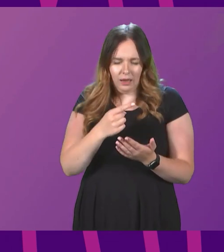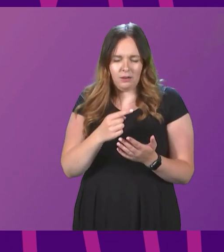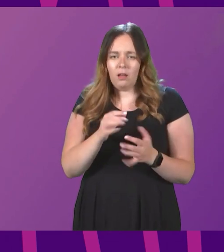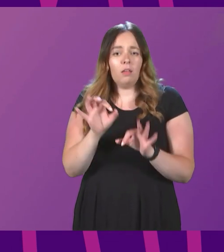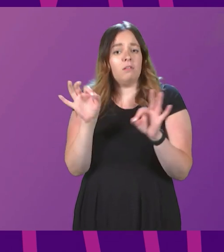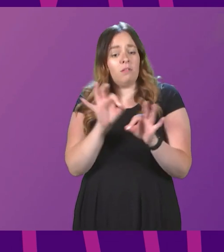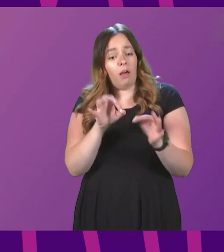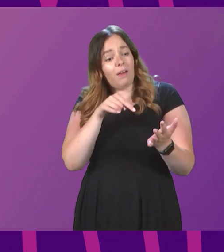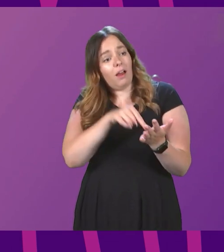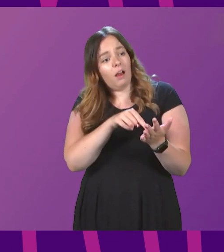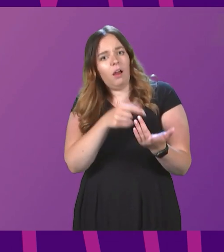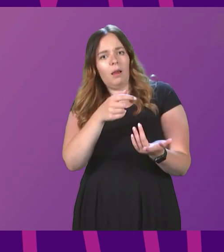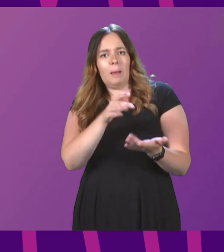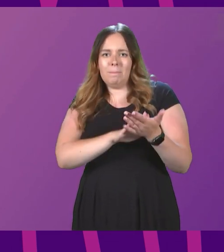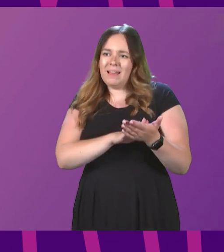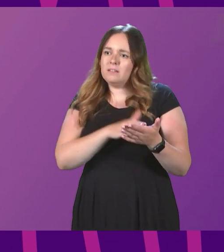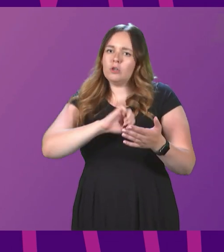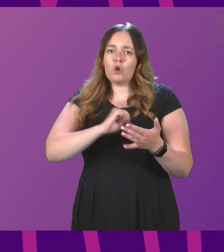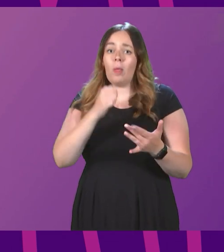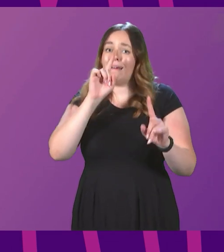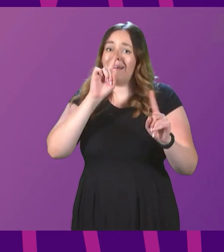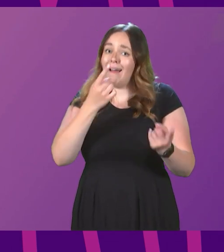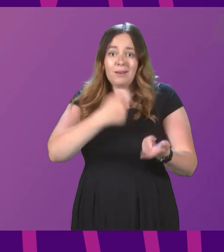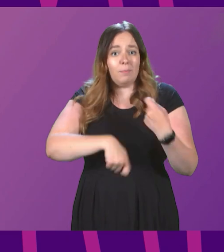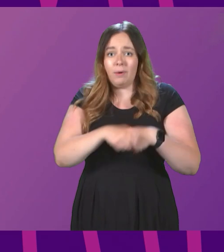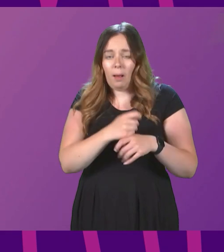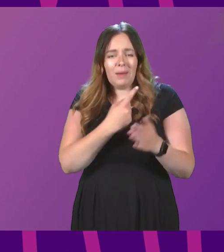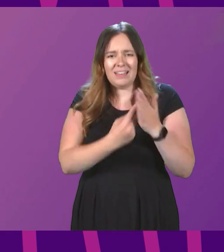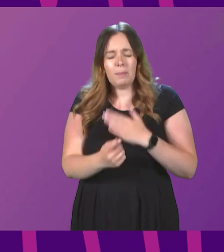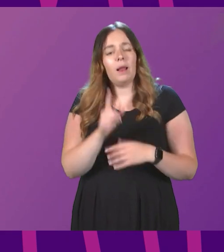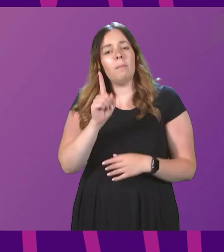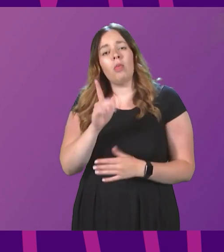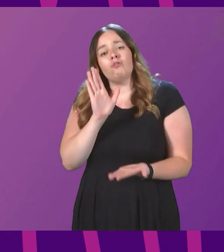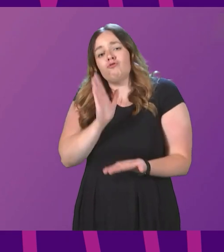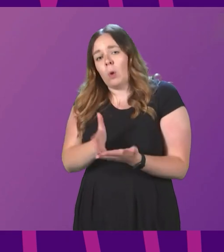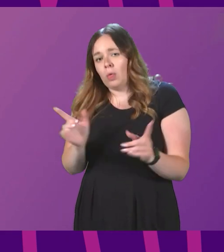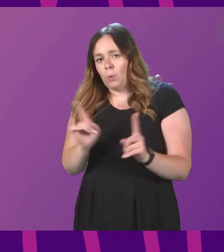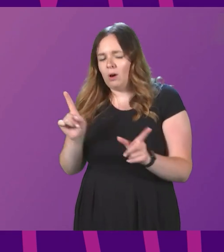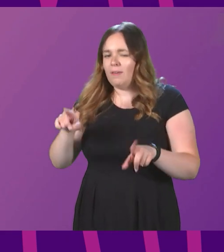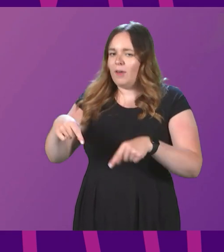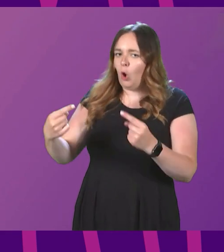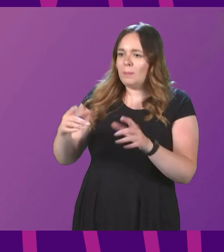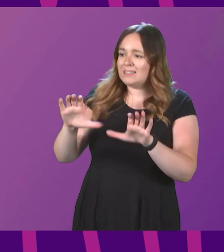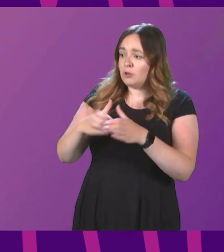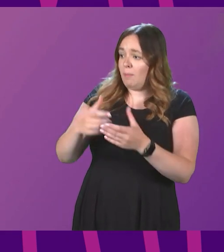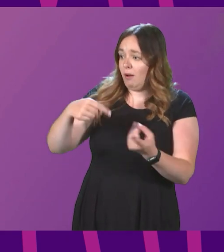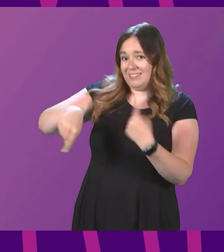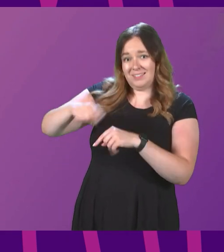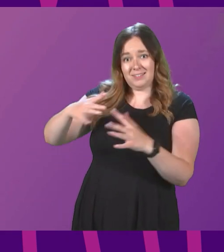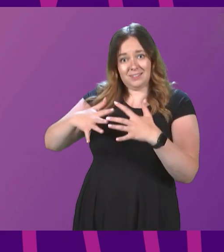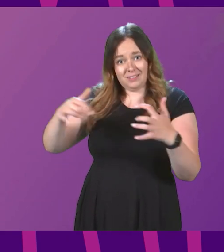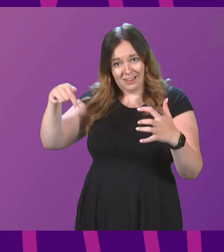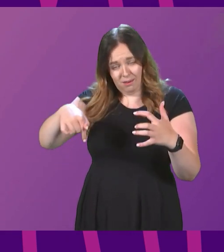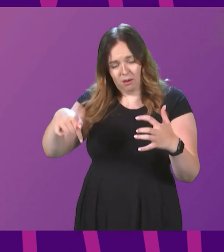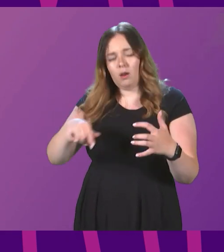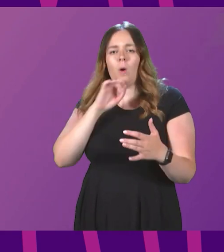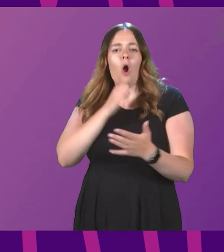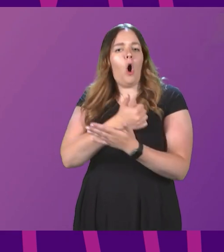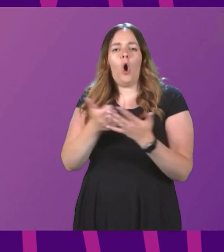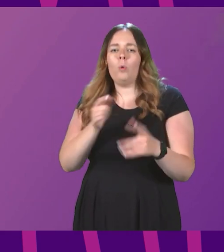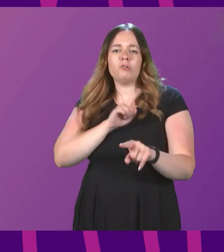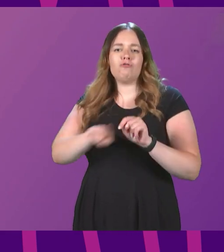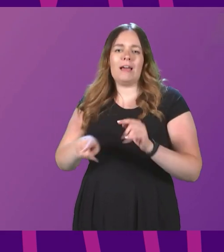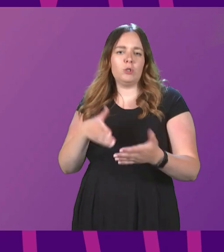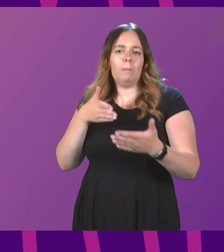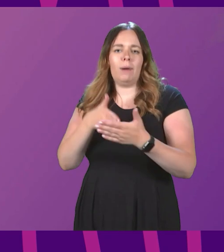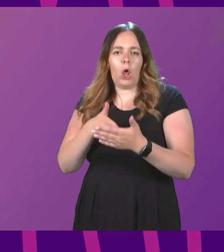Scotland becoming independent. The truth, presenting officer, is this. The opposition parties in this chamber will always try to block